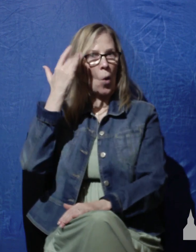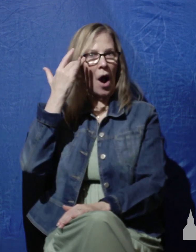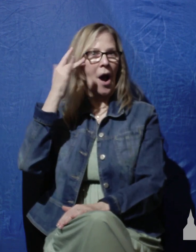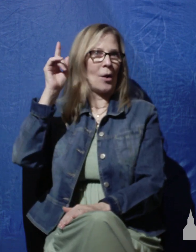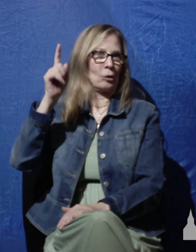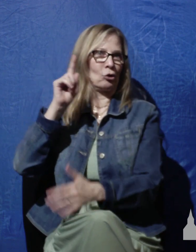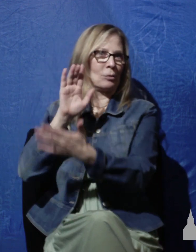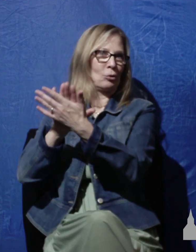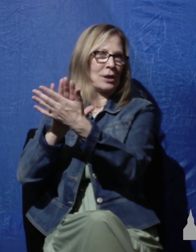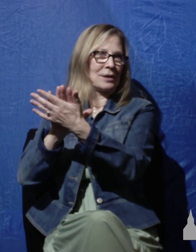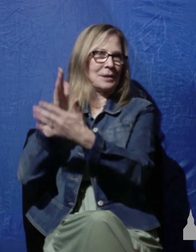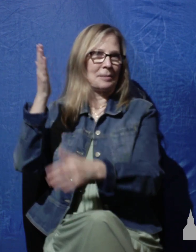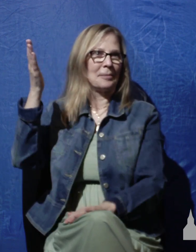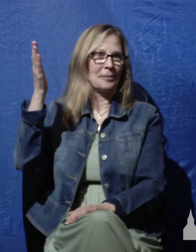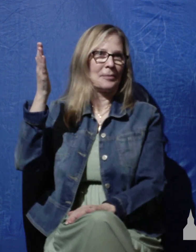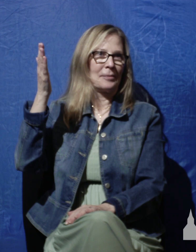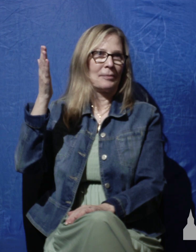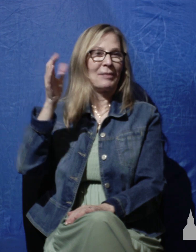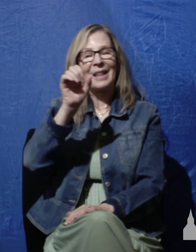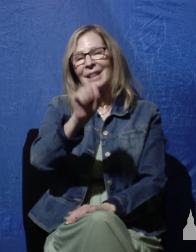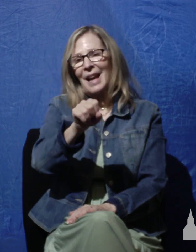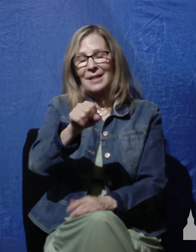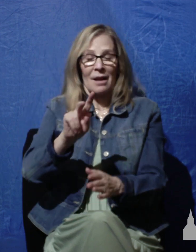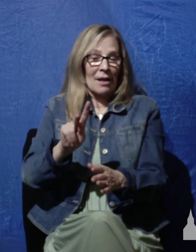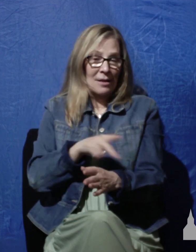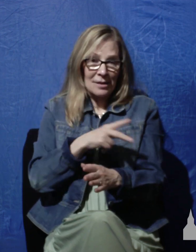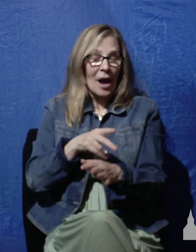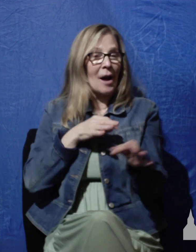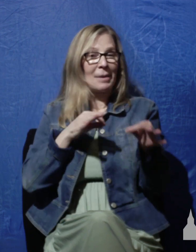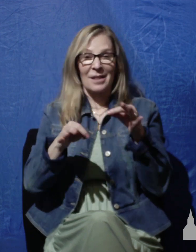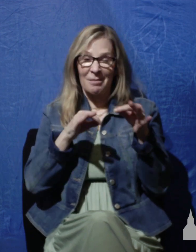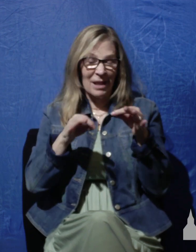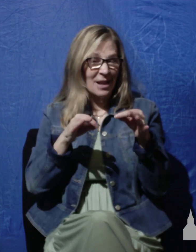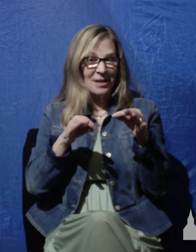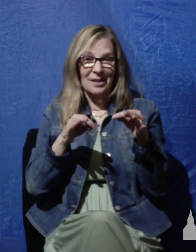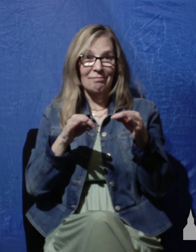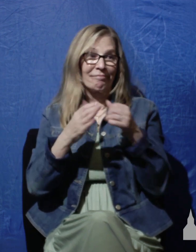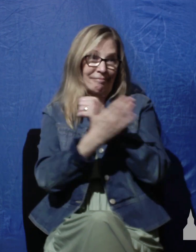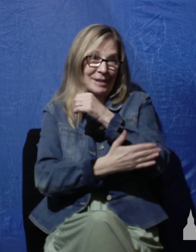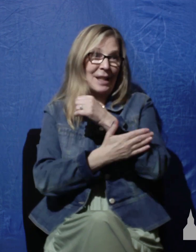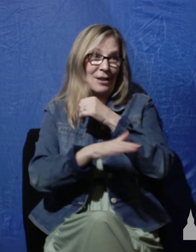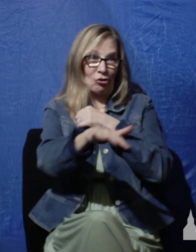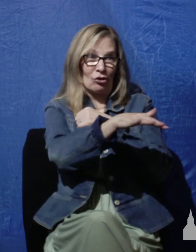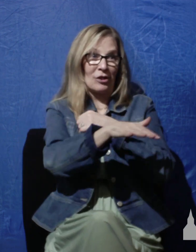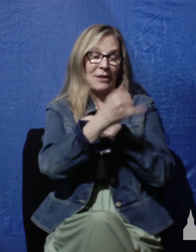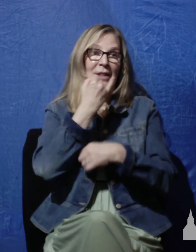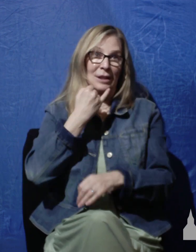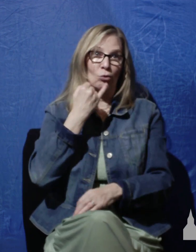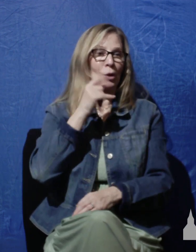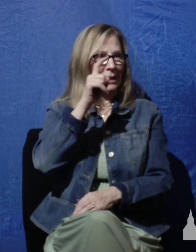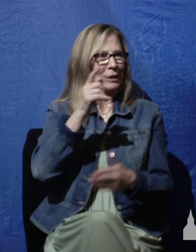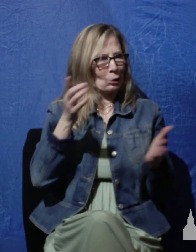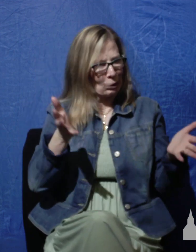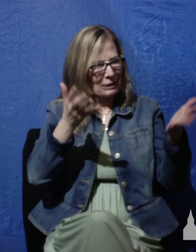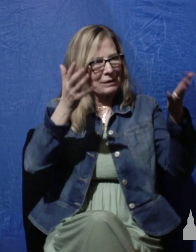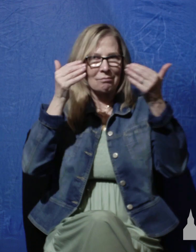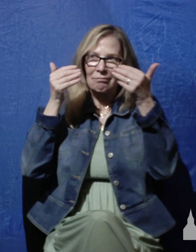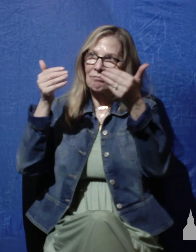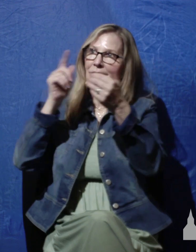psalm, yes, it's true that David does speak as we read further, he speaks of the nation of Israel praising God, he speaks of creation,